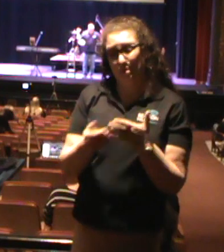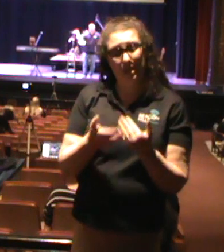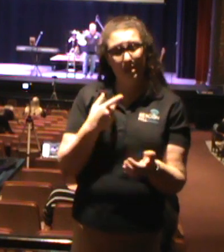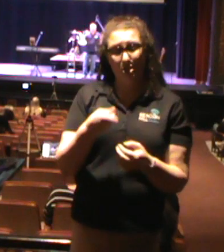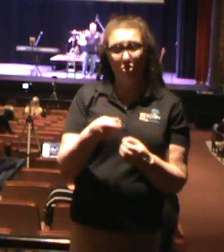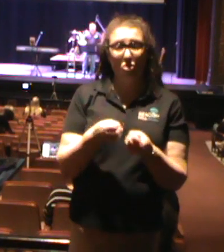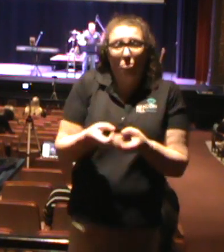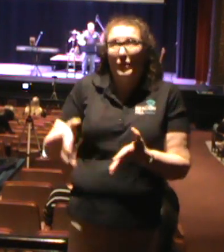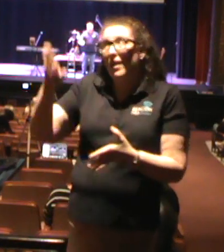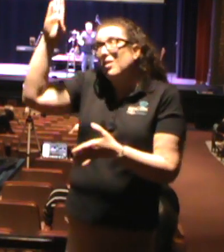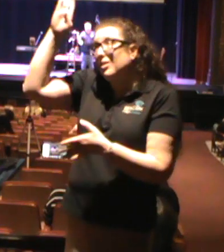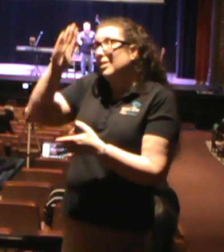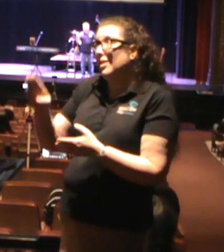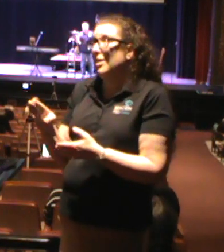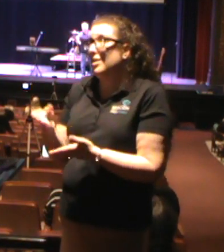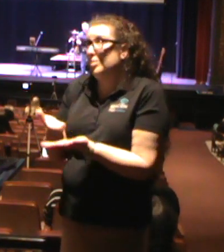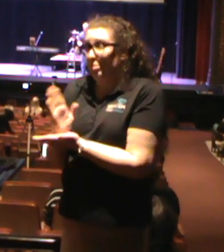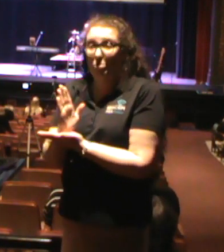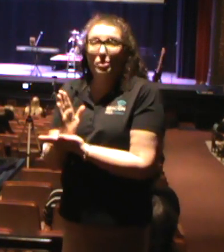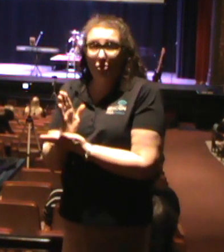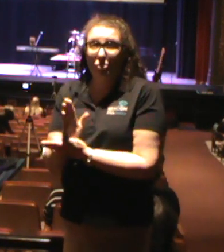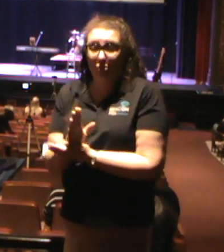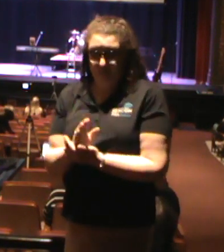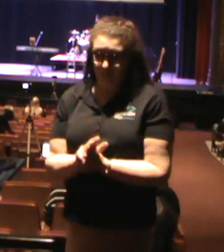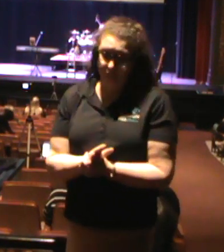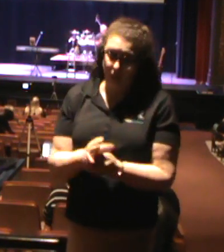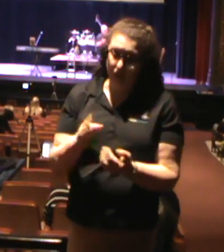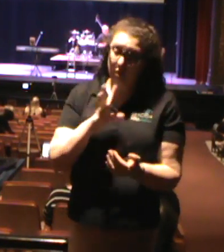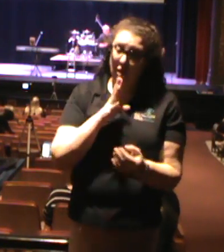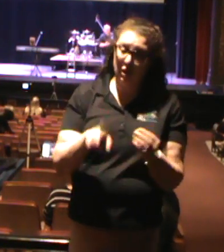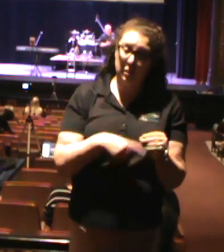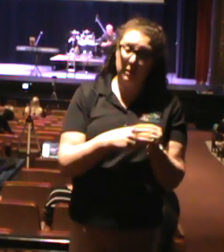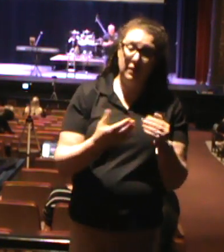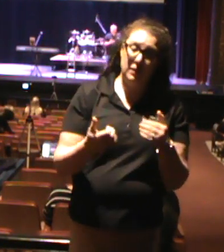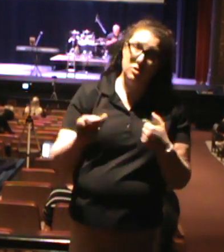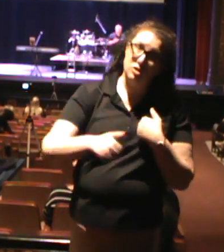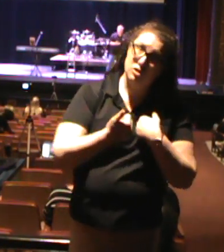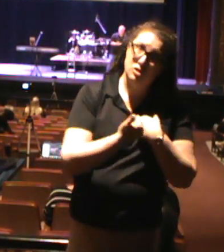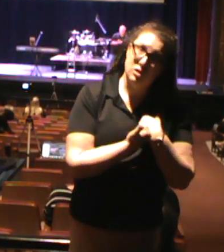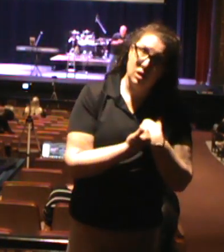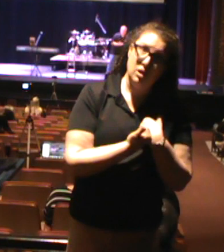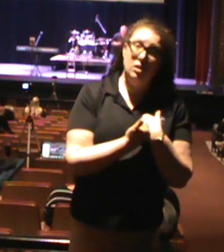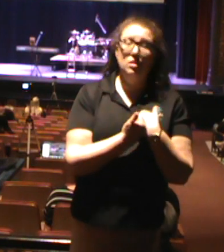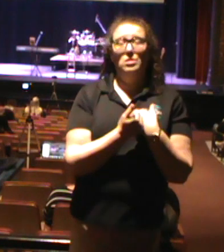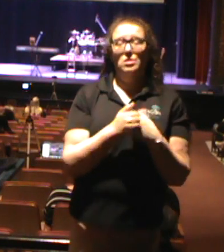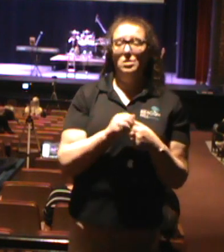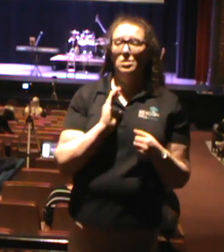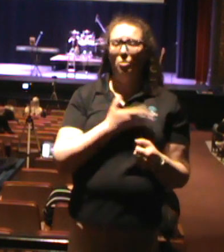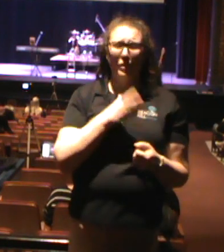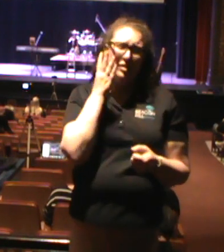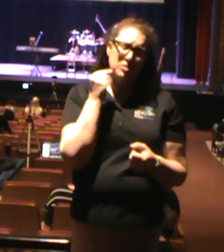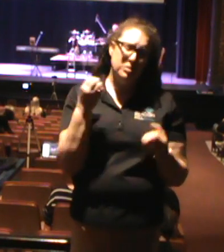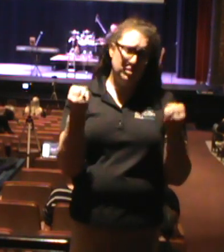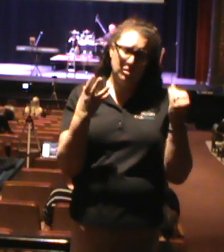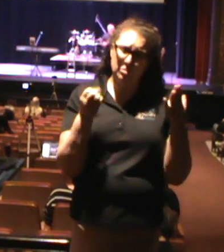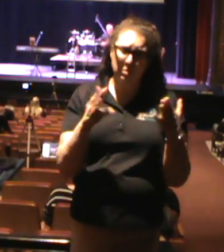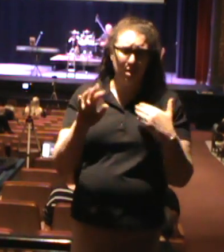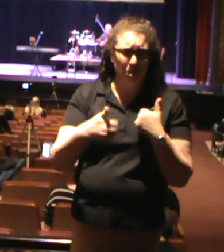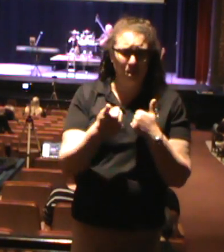So I've talked about the challenges of being outdoors. And we go through so much challenges as a Christian today being outdoors.